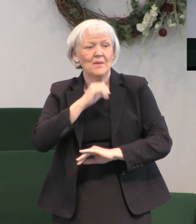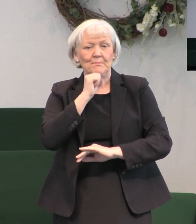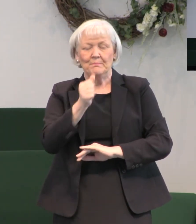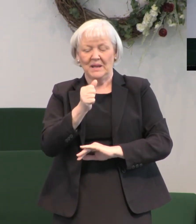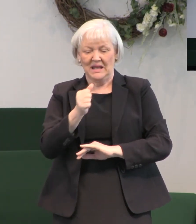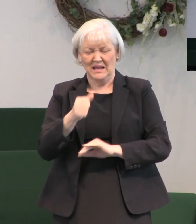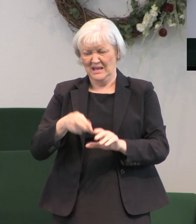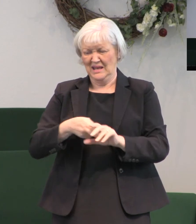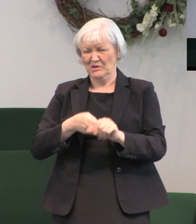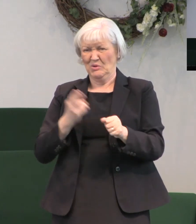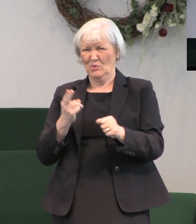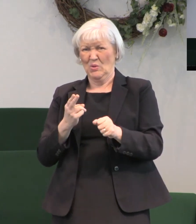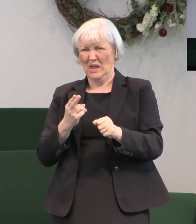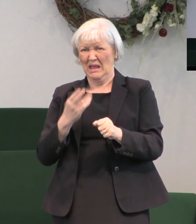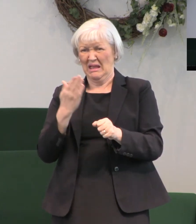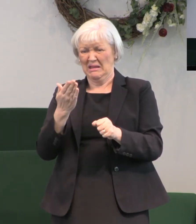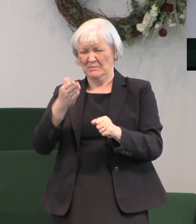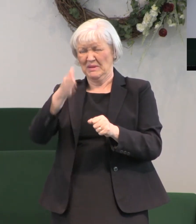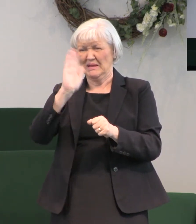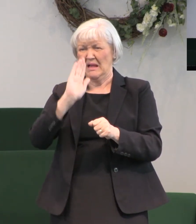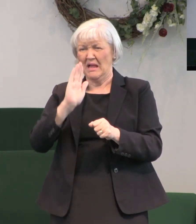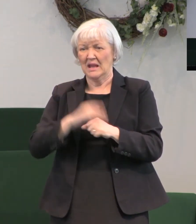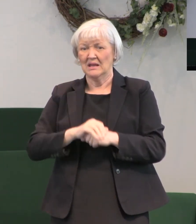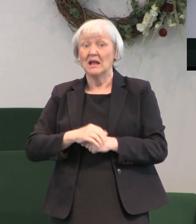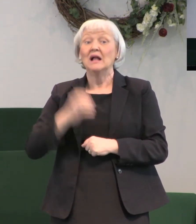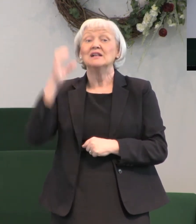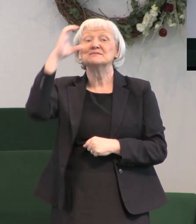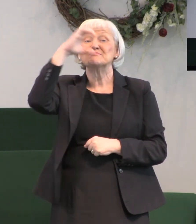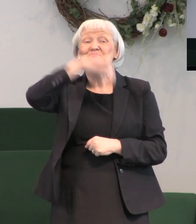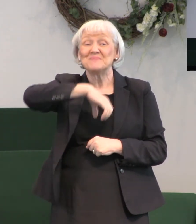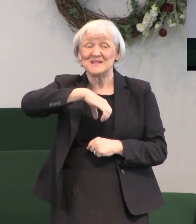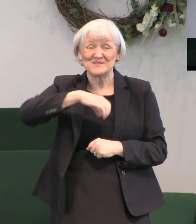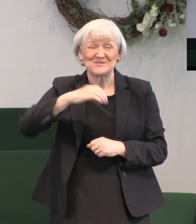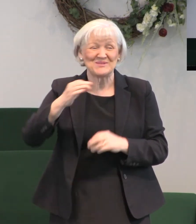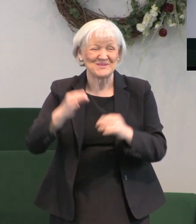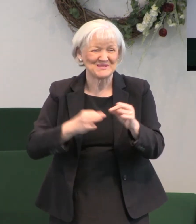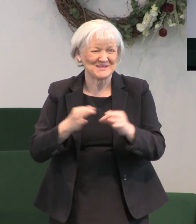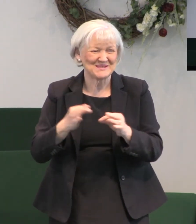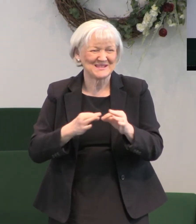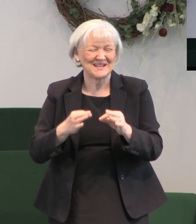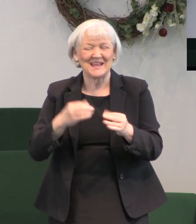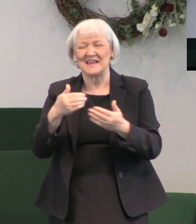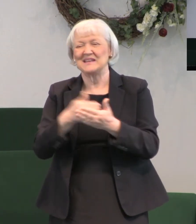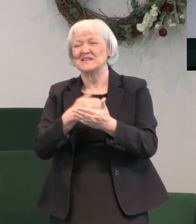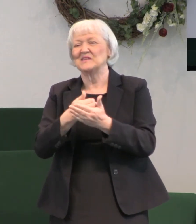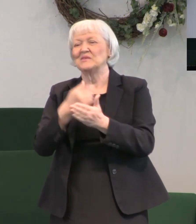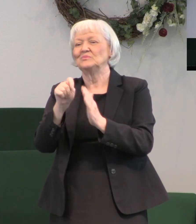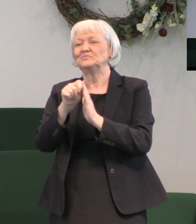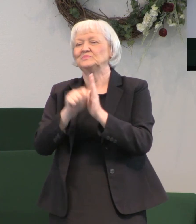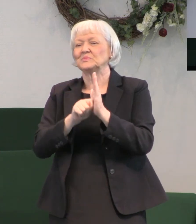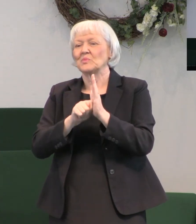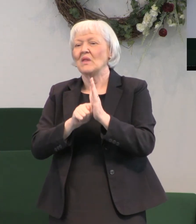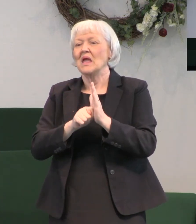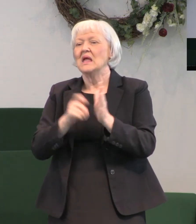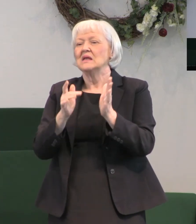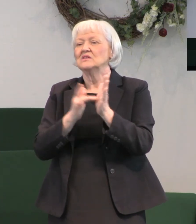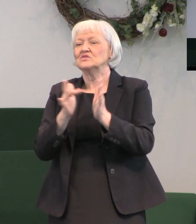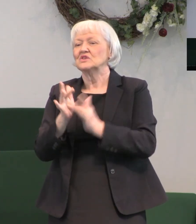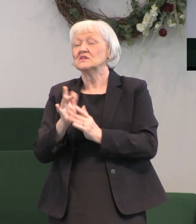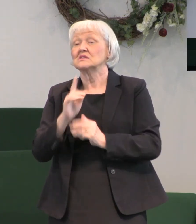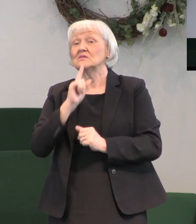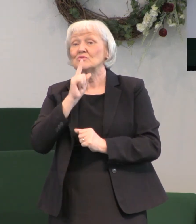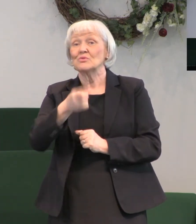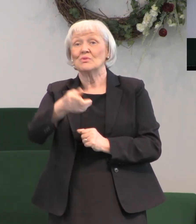being God. That's a mystery that's explained to us in the New Testament. Jesus was God manifest